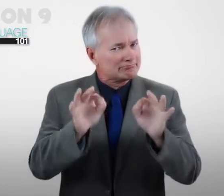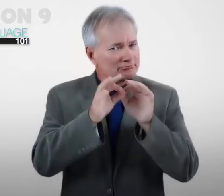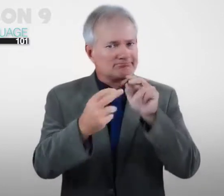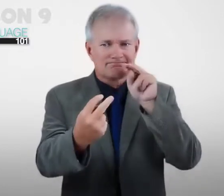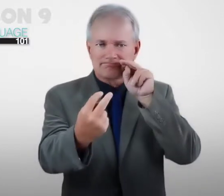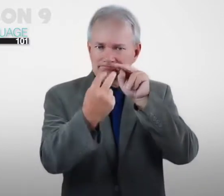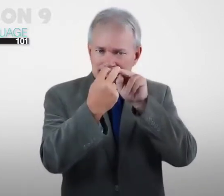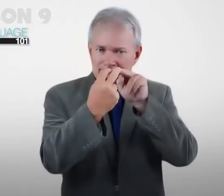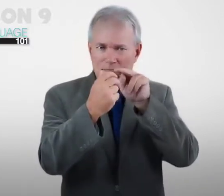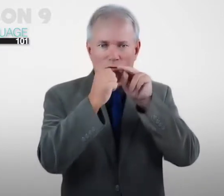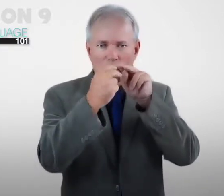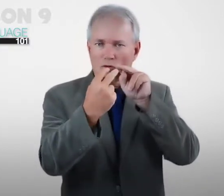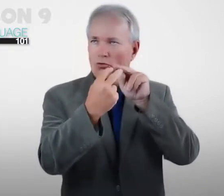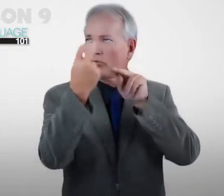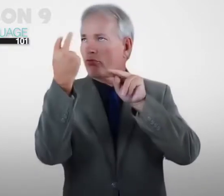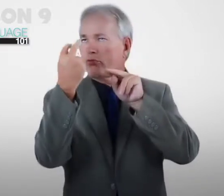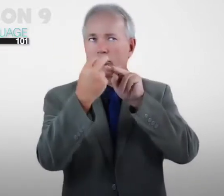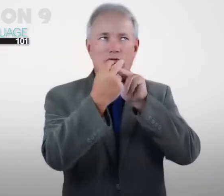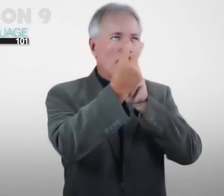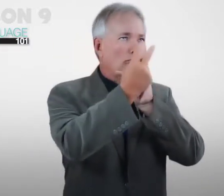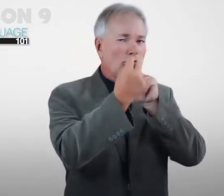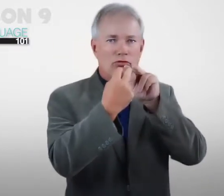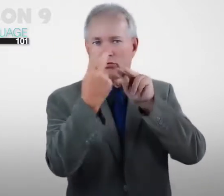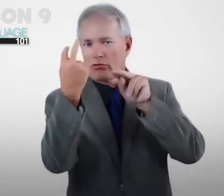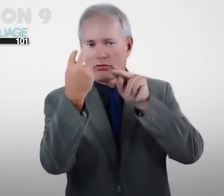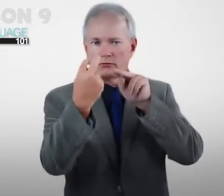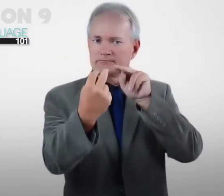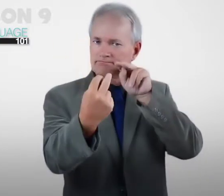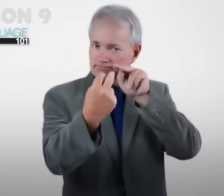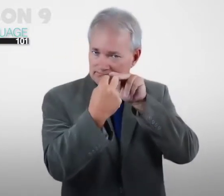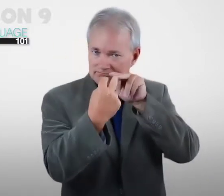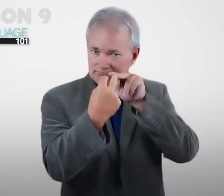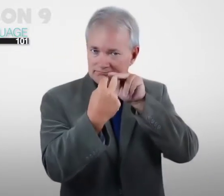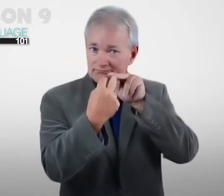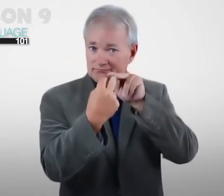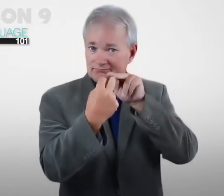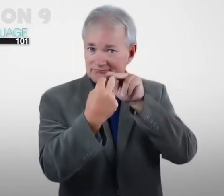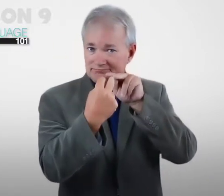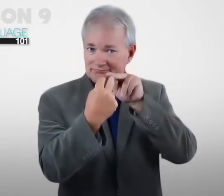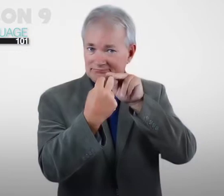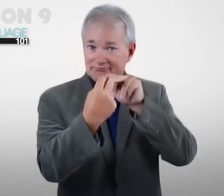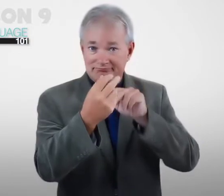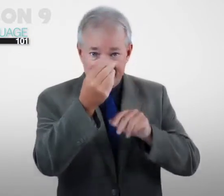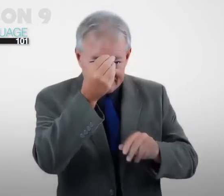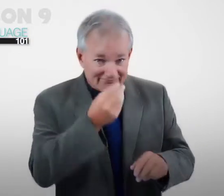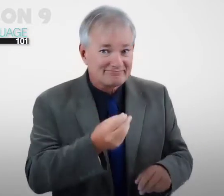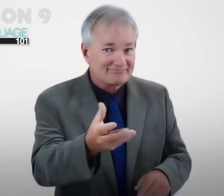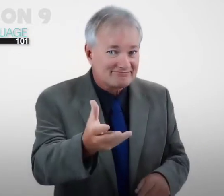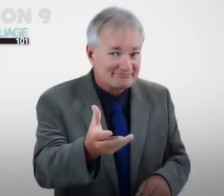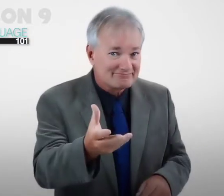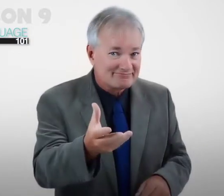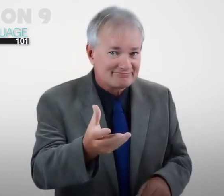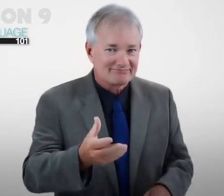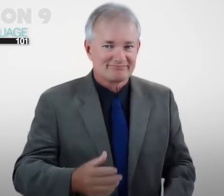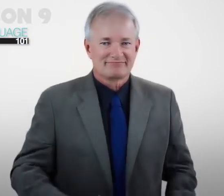so it's very important to maintain your eye contact and try not to have them wander off okay just letting you know